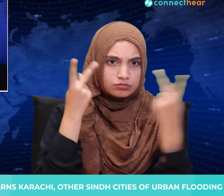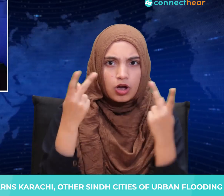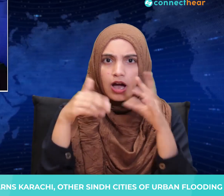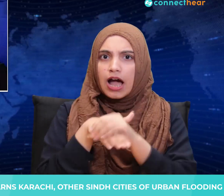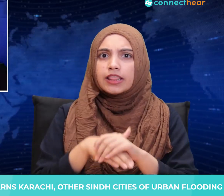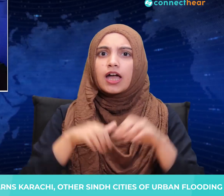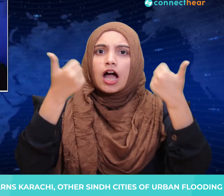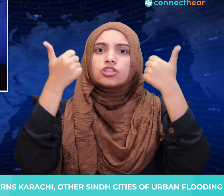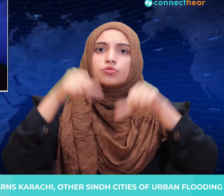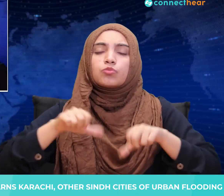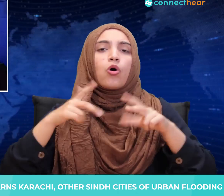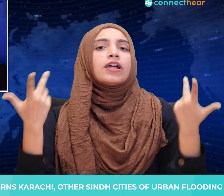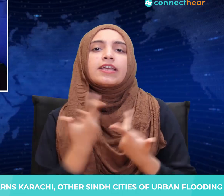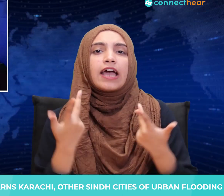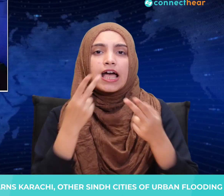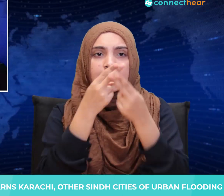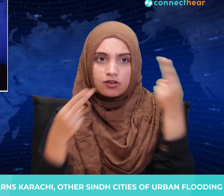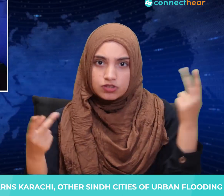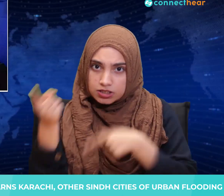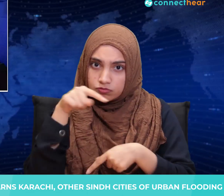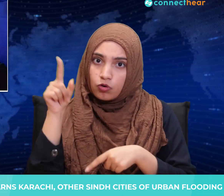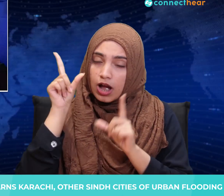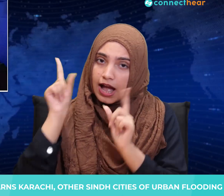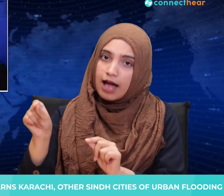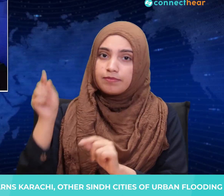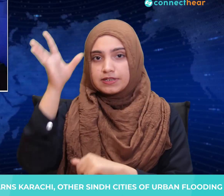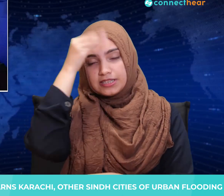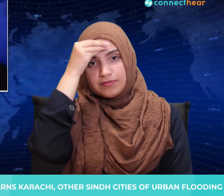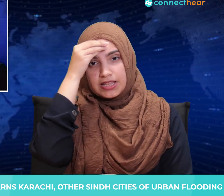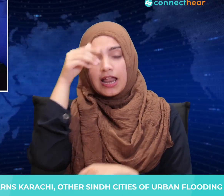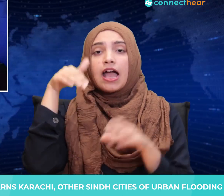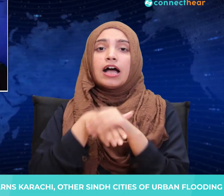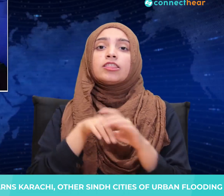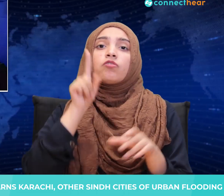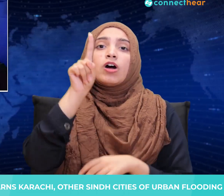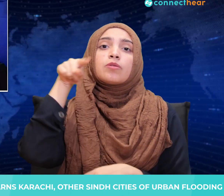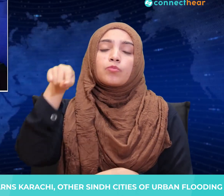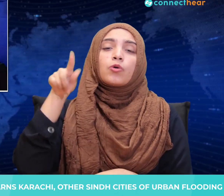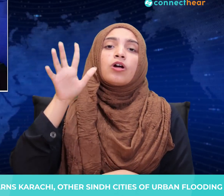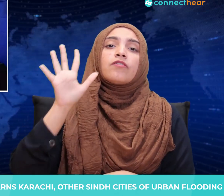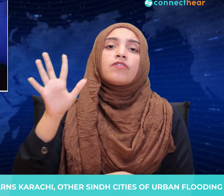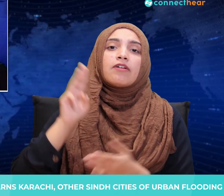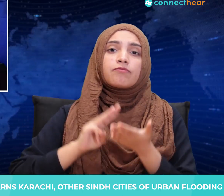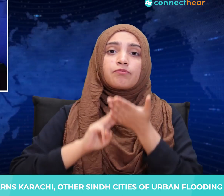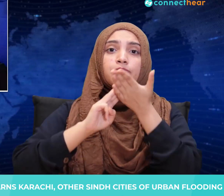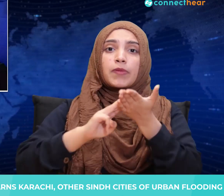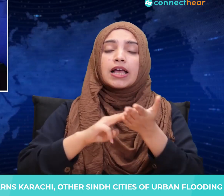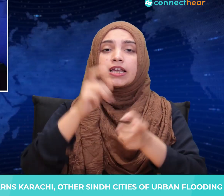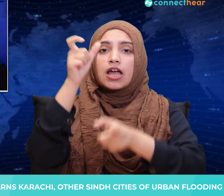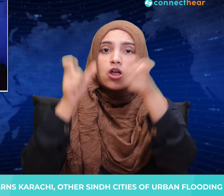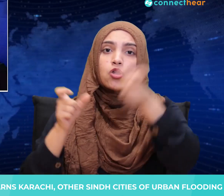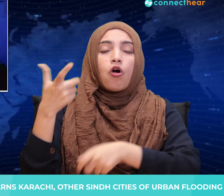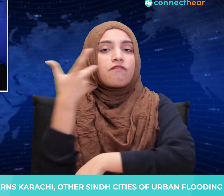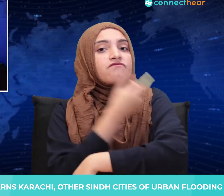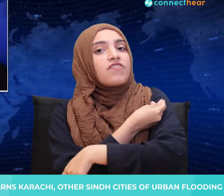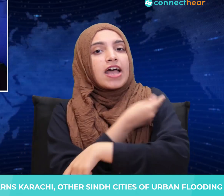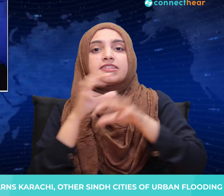said that single-day vaccination crossed the 1.5 million mark for the first time August